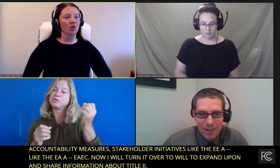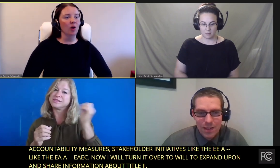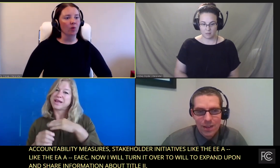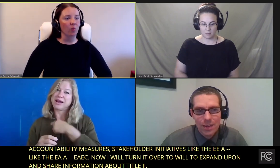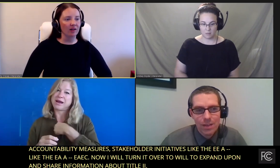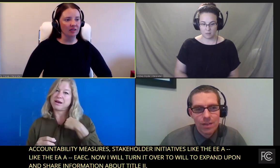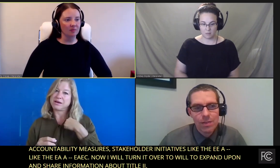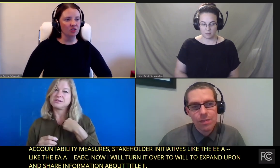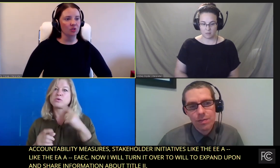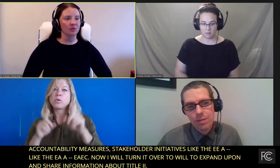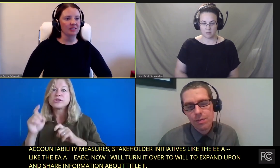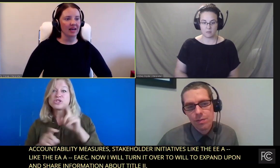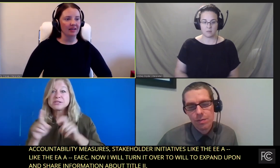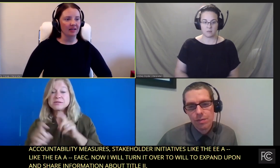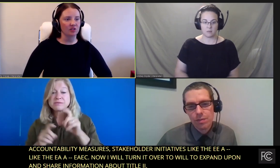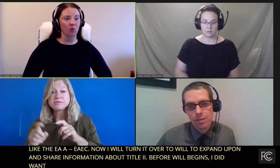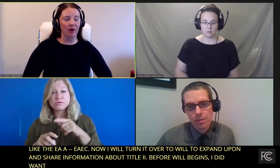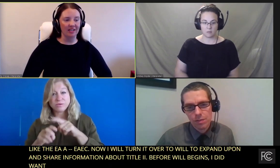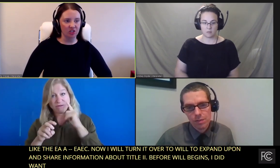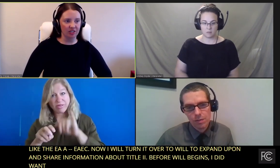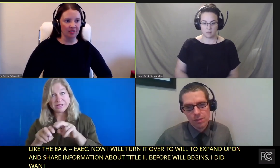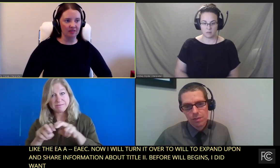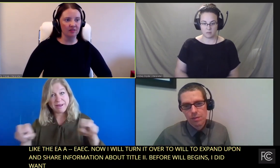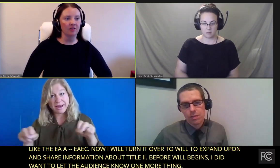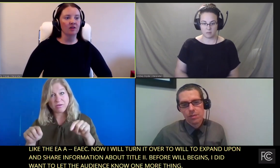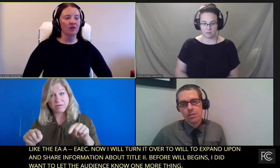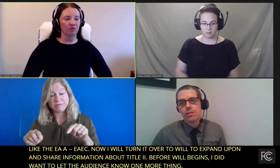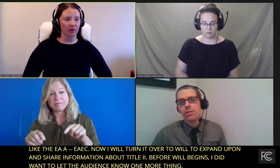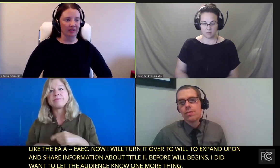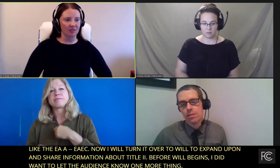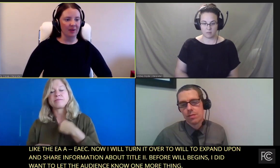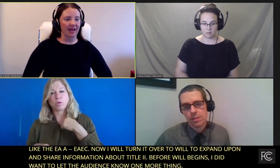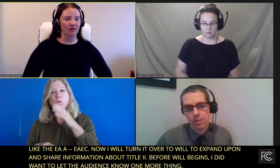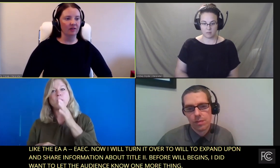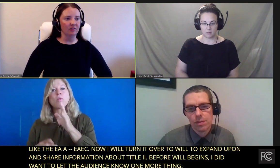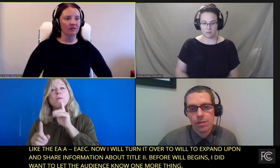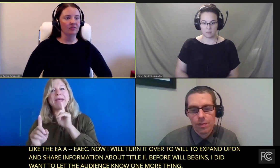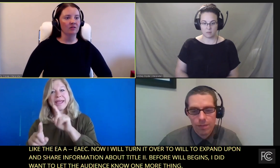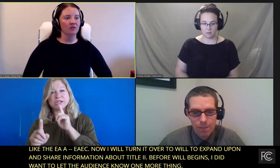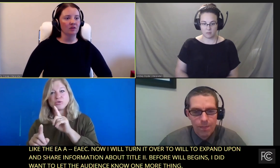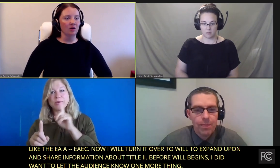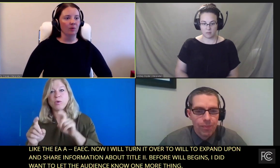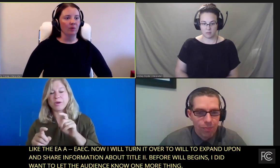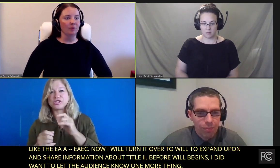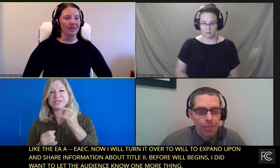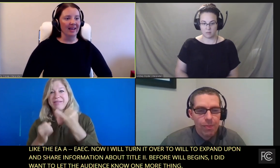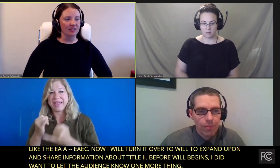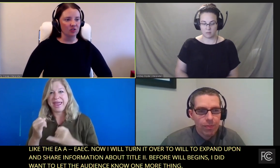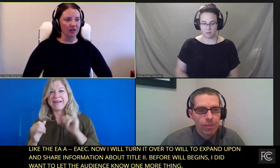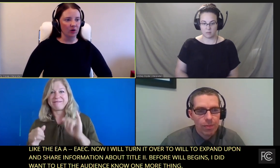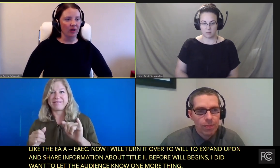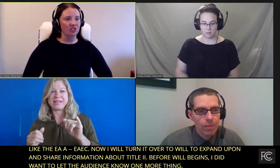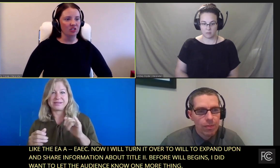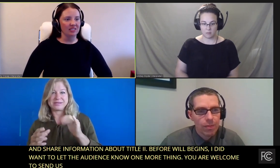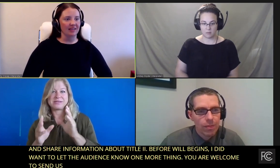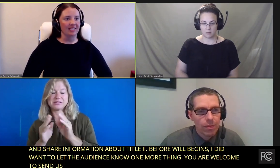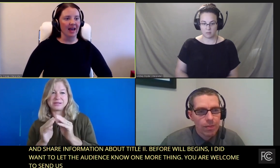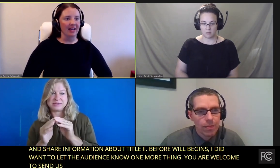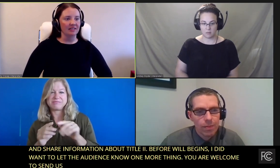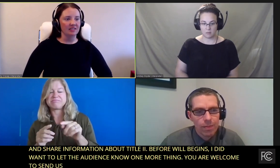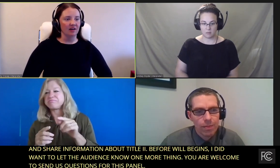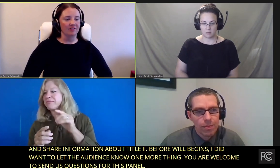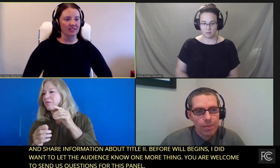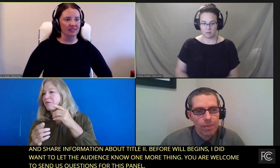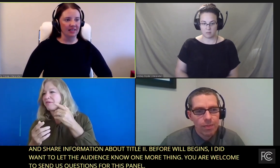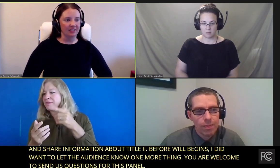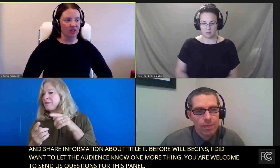You are welcome to send us questions for this panel. We will be answering questions at